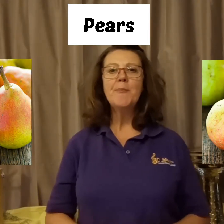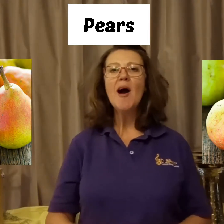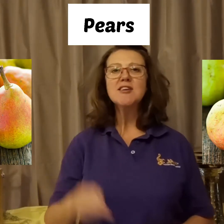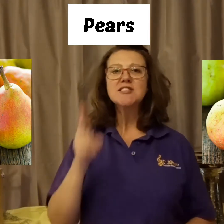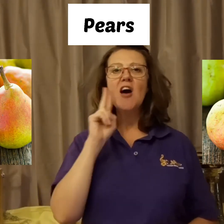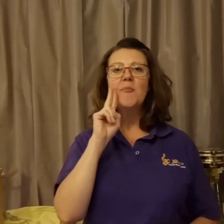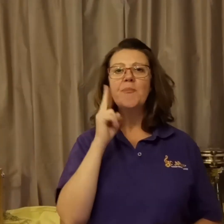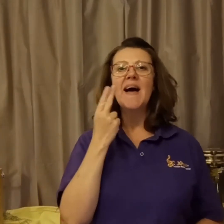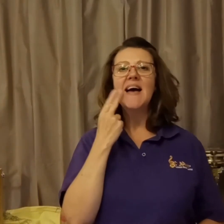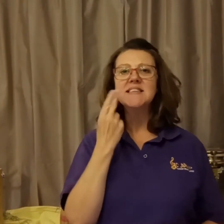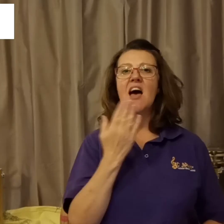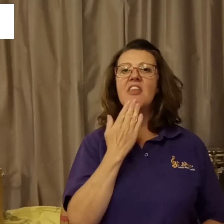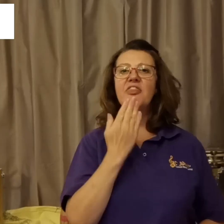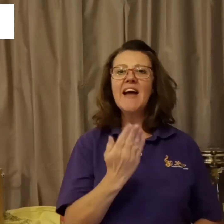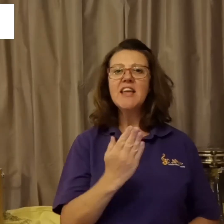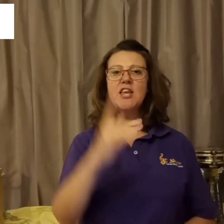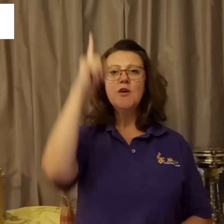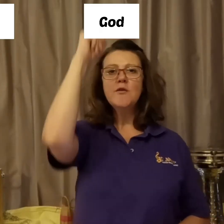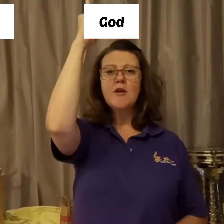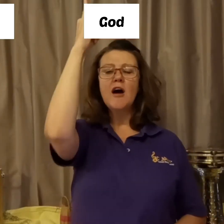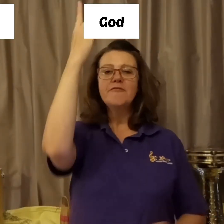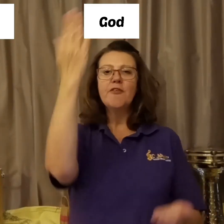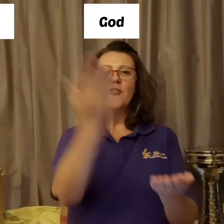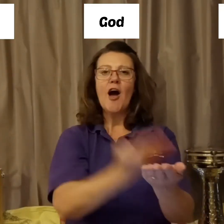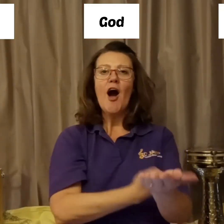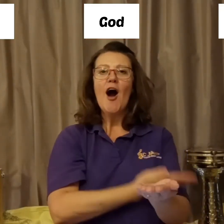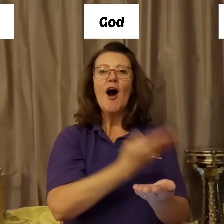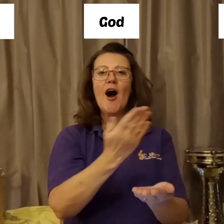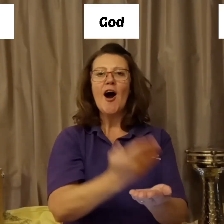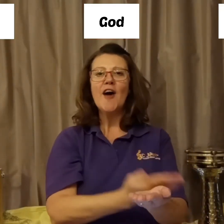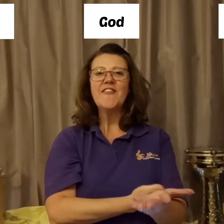box of pens, thank you boy for the harvest.